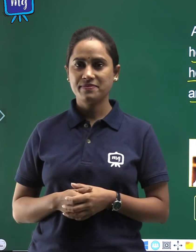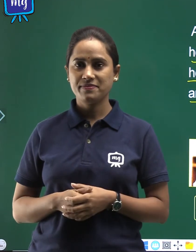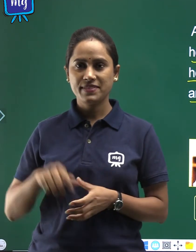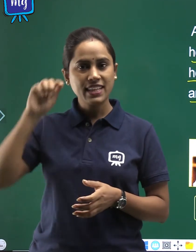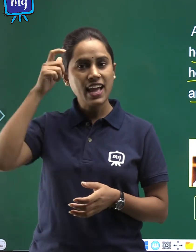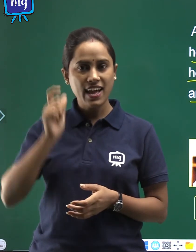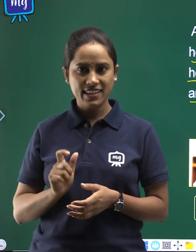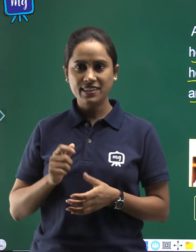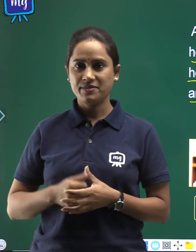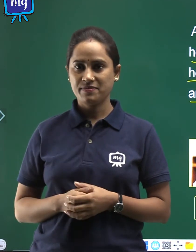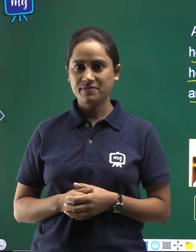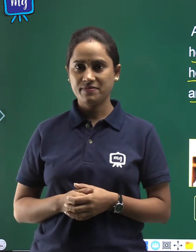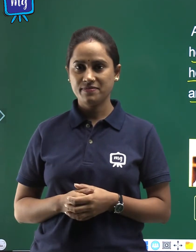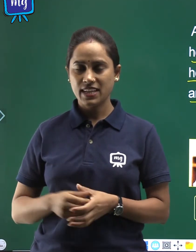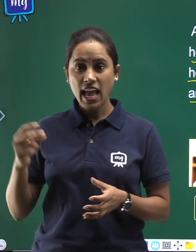hurry,